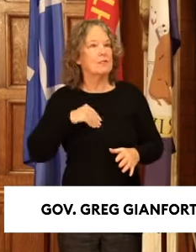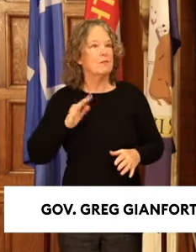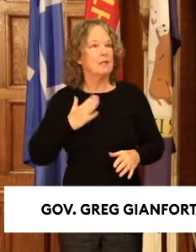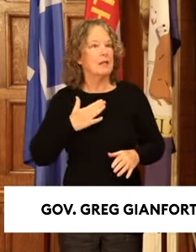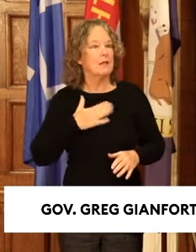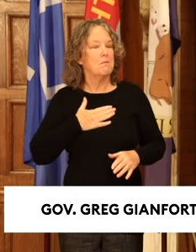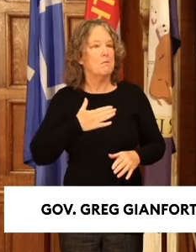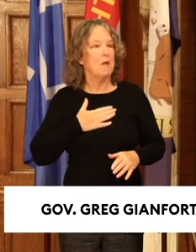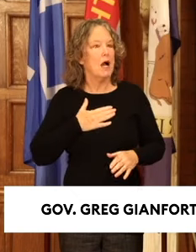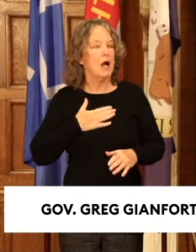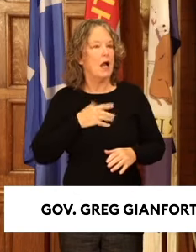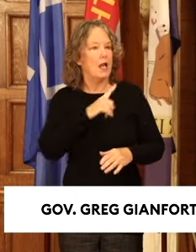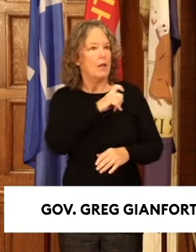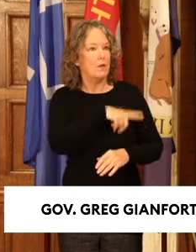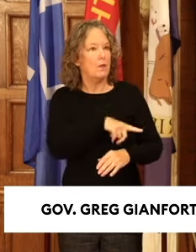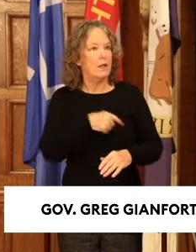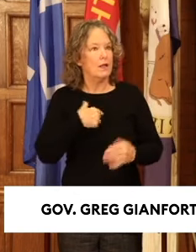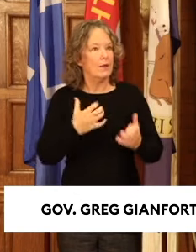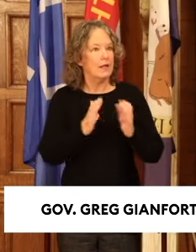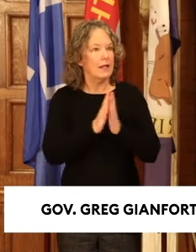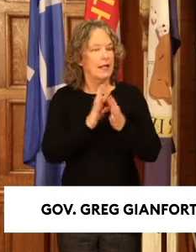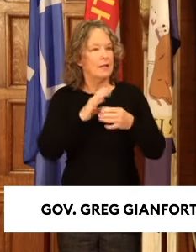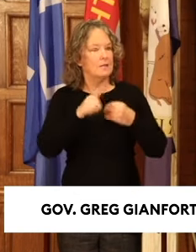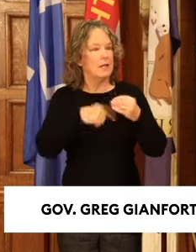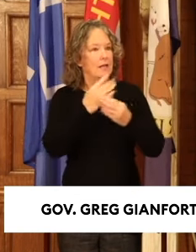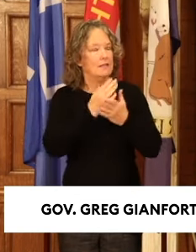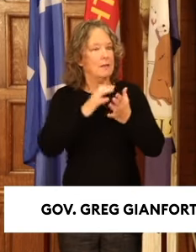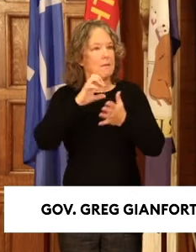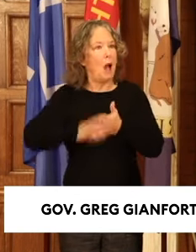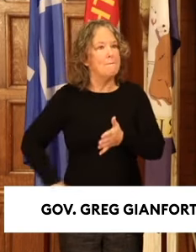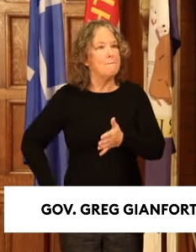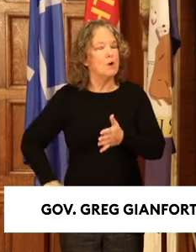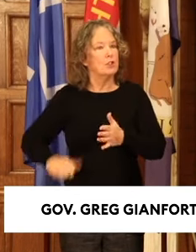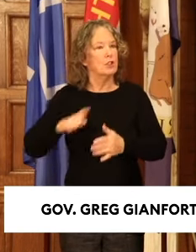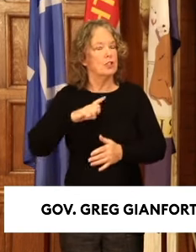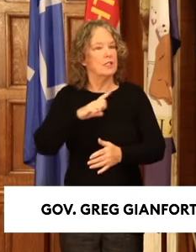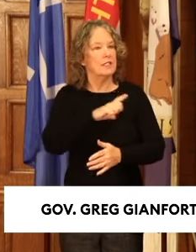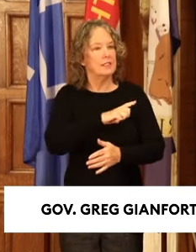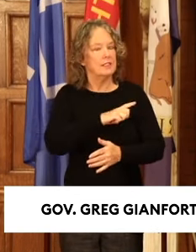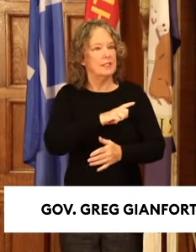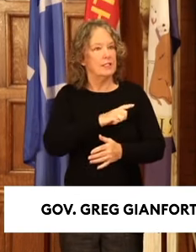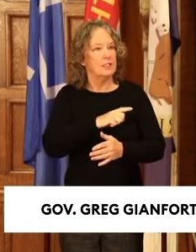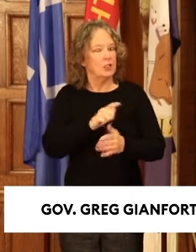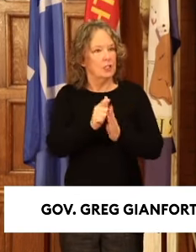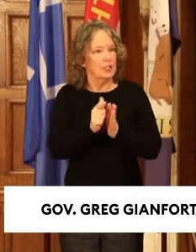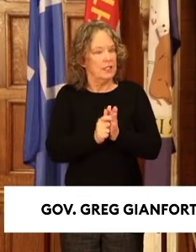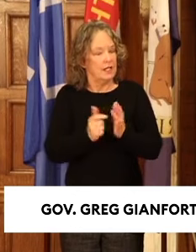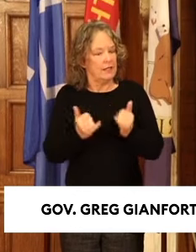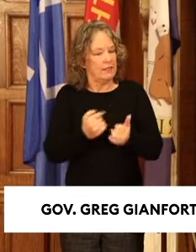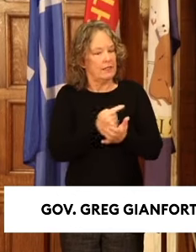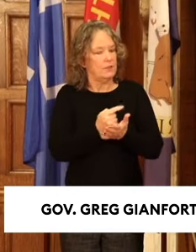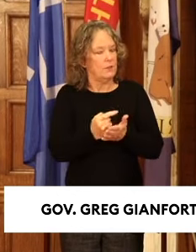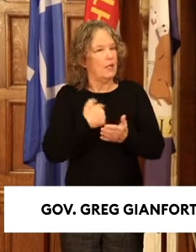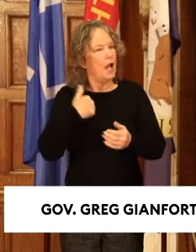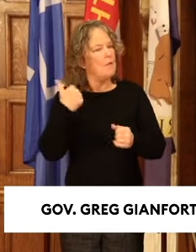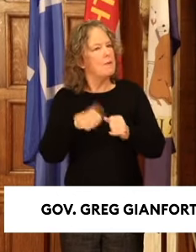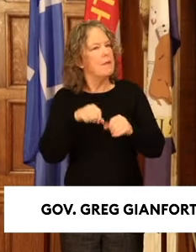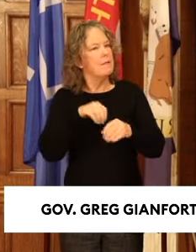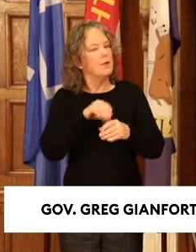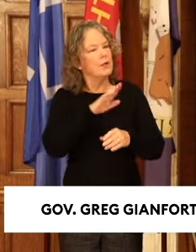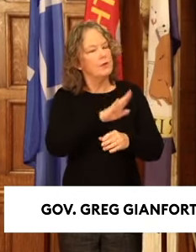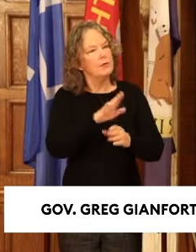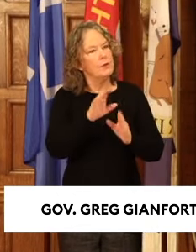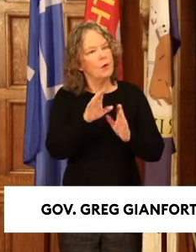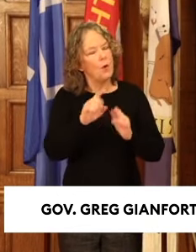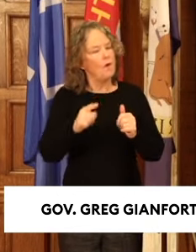I wanted to ask about some of the abortion legislation that we're seeing come through this week. I remember in your state of the state, your